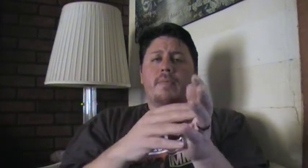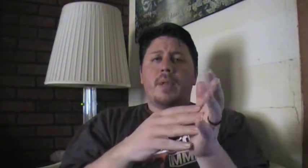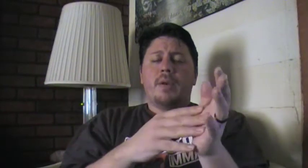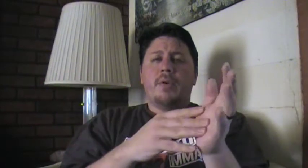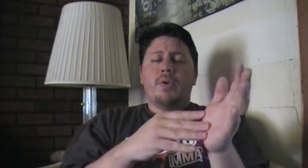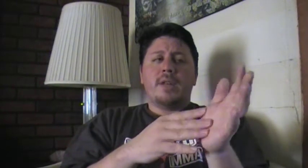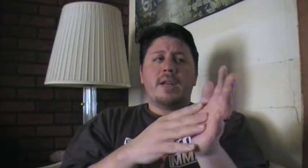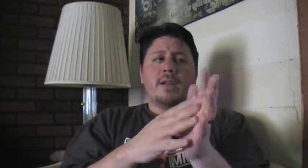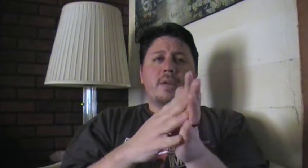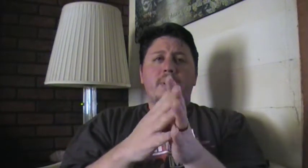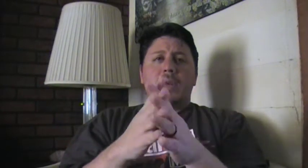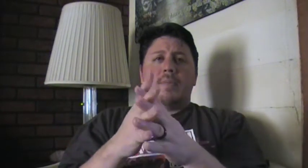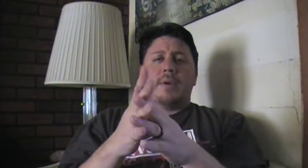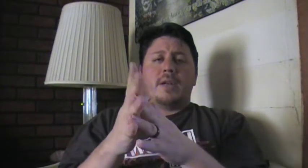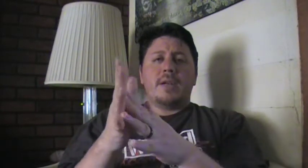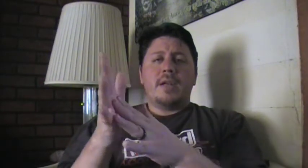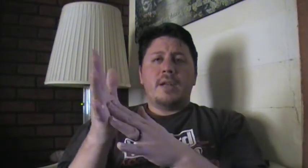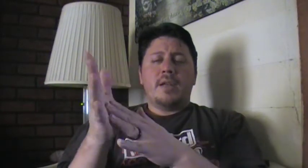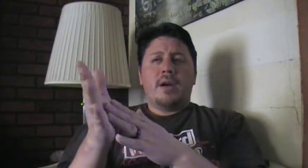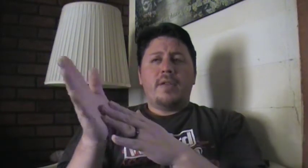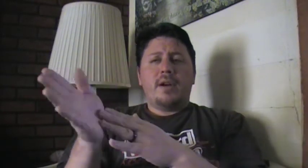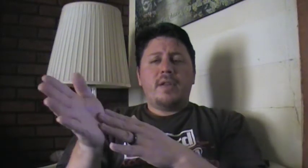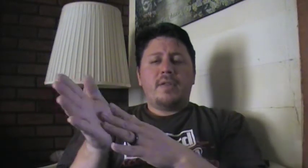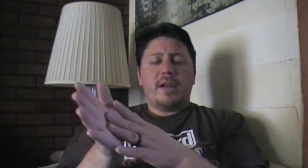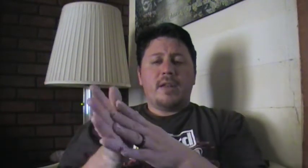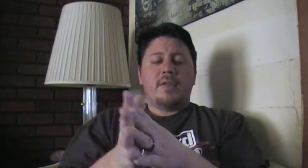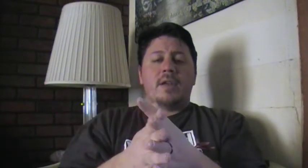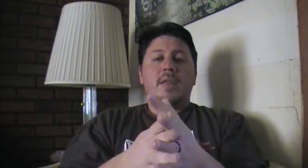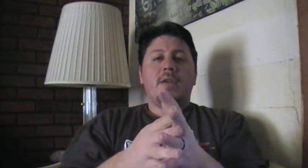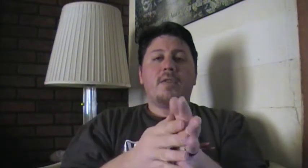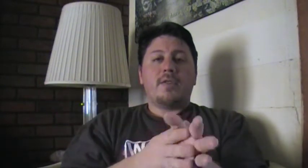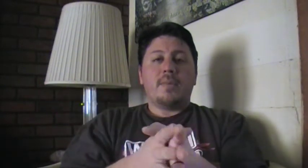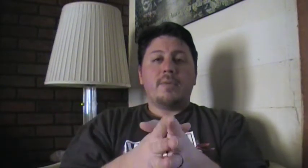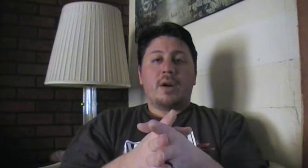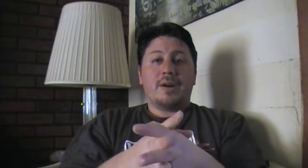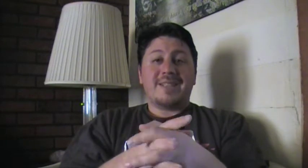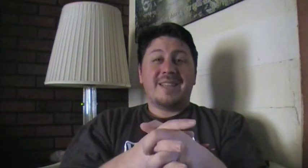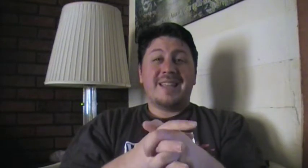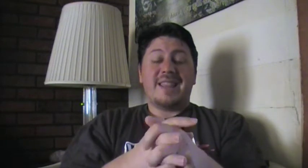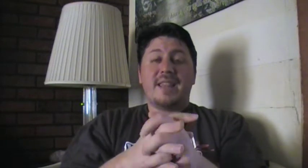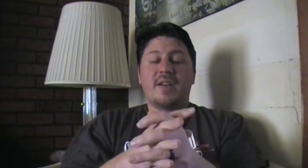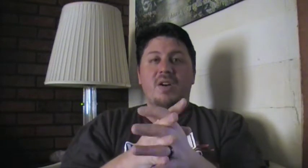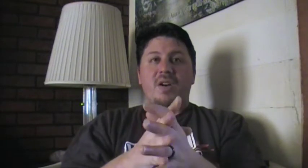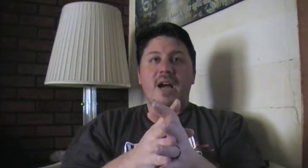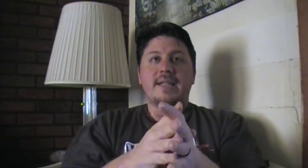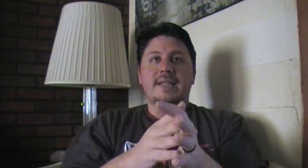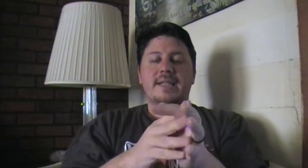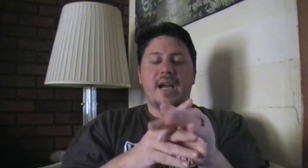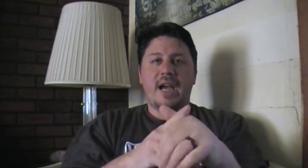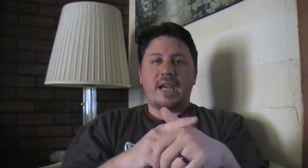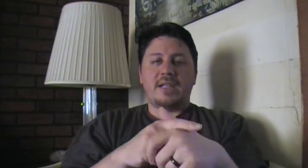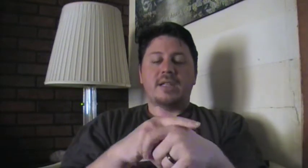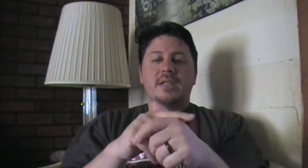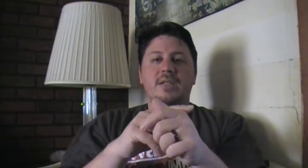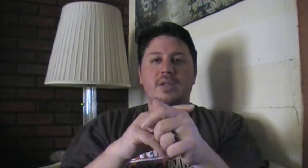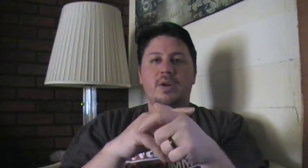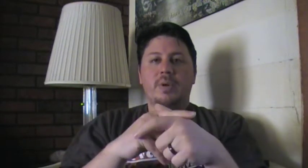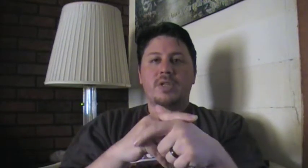And I'll go into that in a little bit. But on the other side of this, there are some arts that are not designed to go into